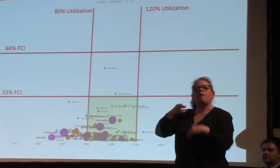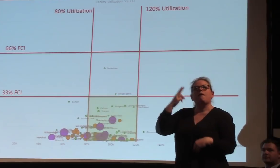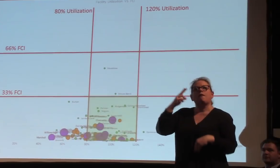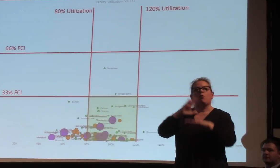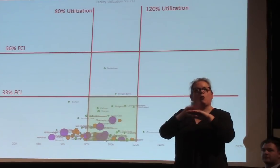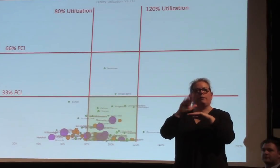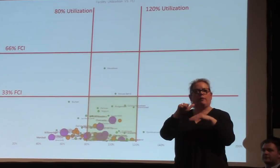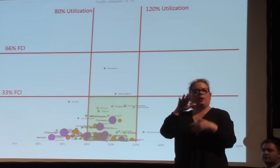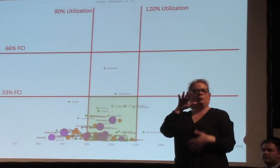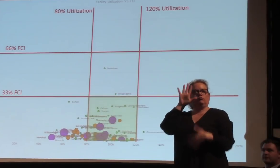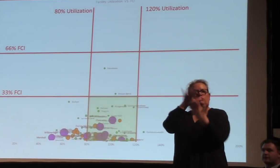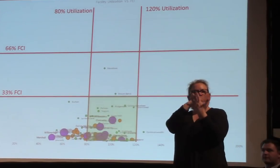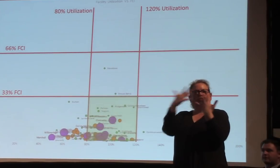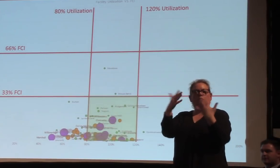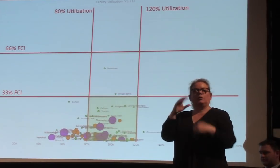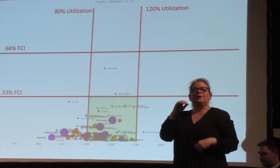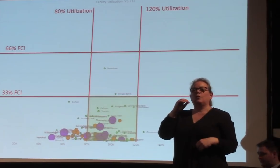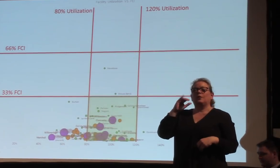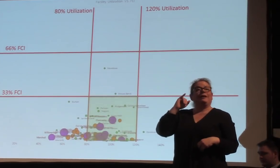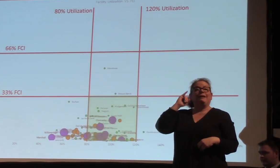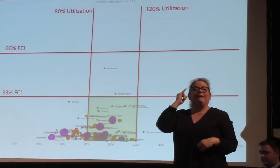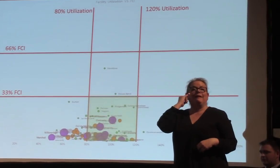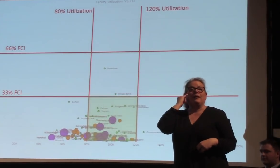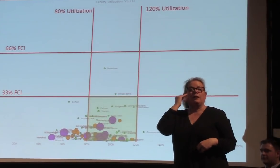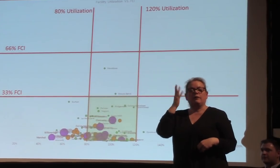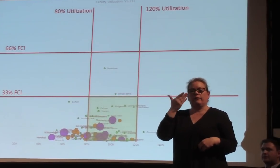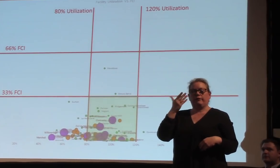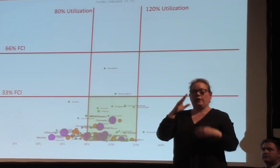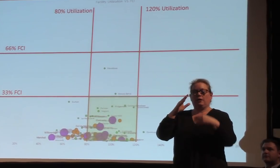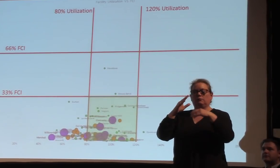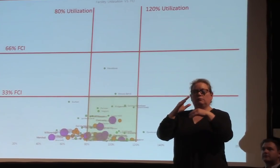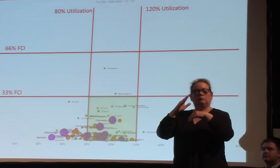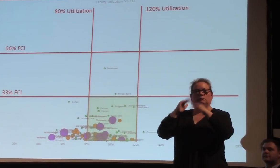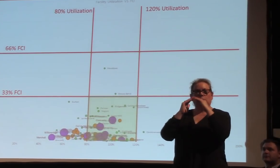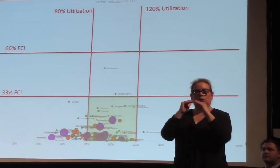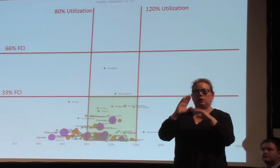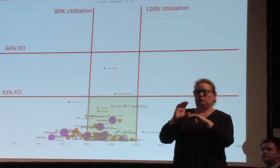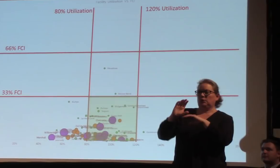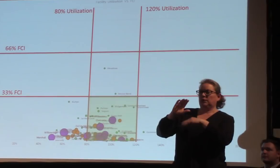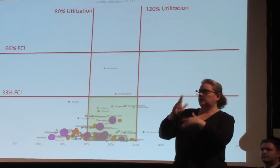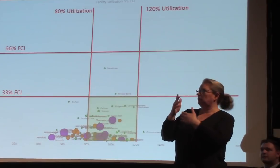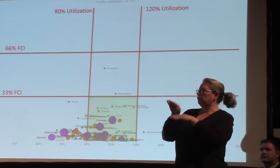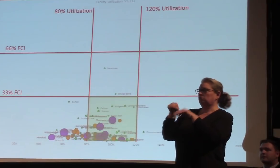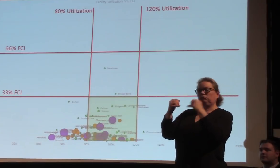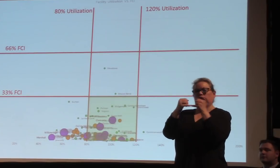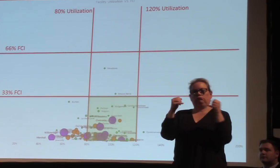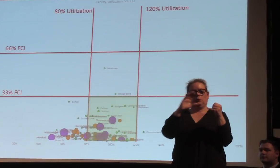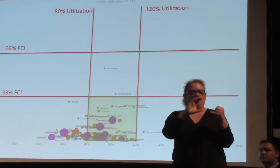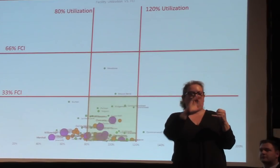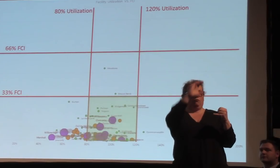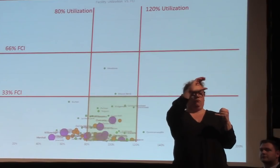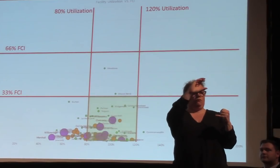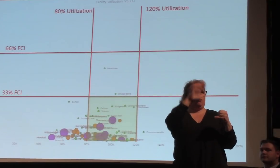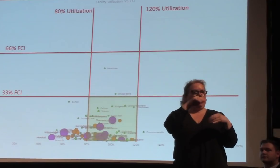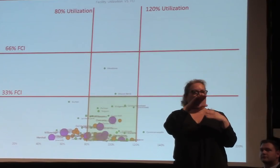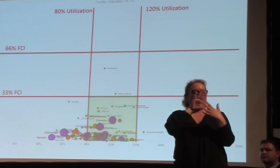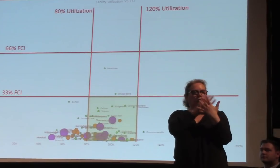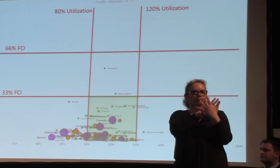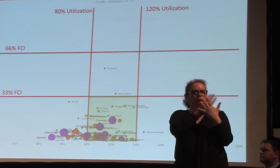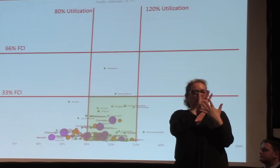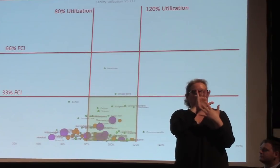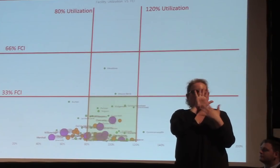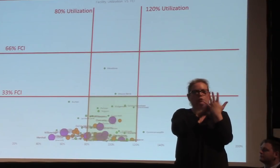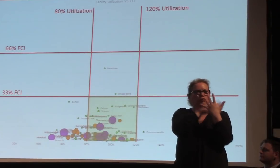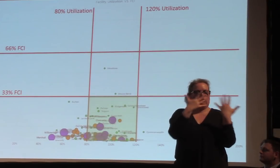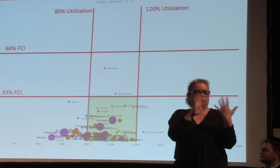mean that it's going to cost us just as much to renovate that facility as it would be to replace it. And so we also have kind of this 33%